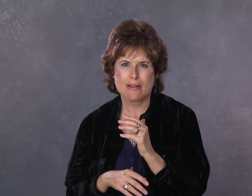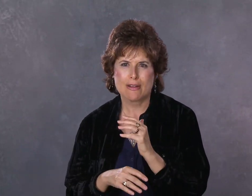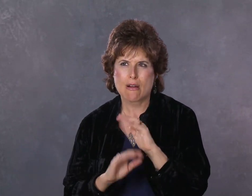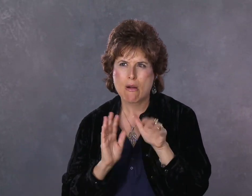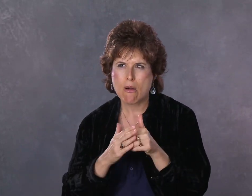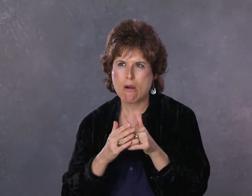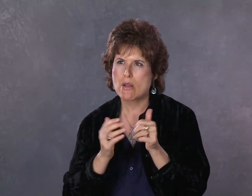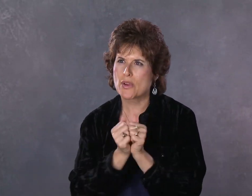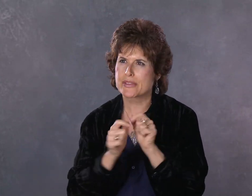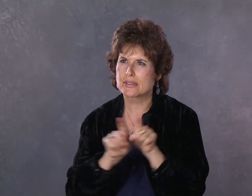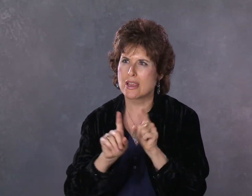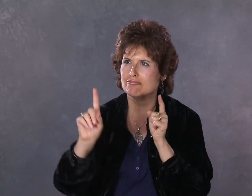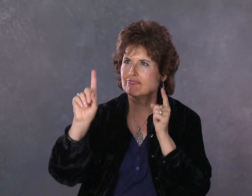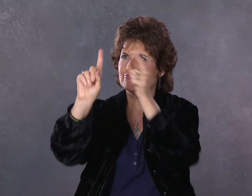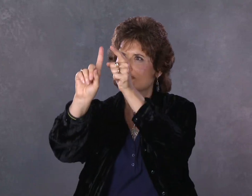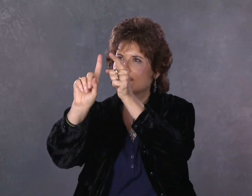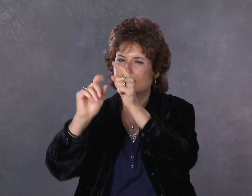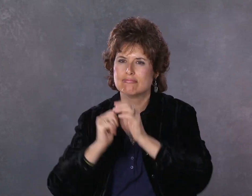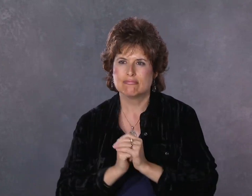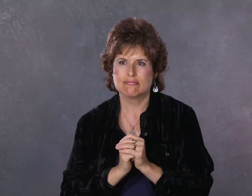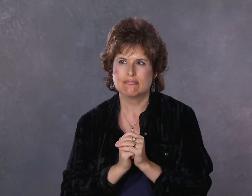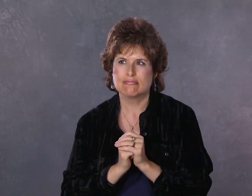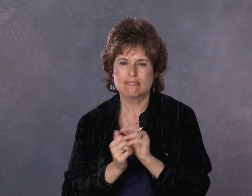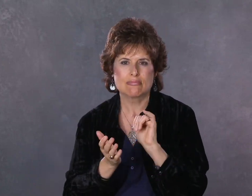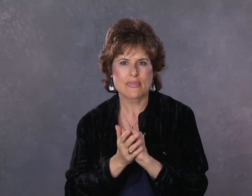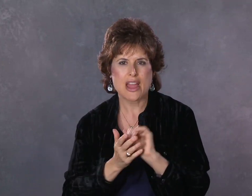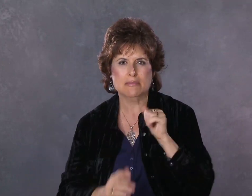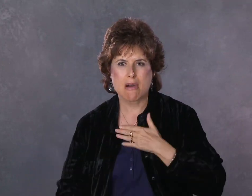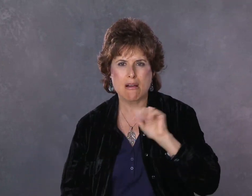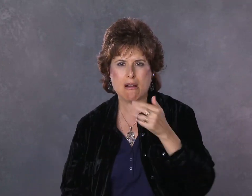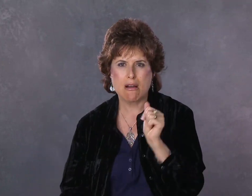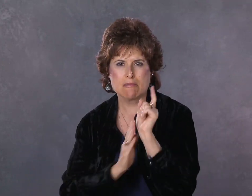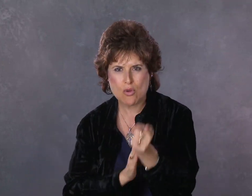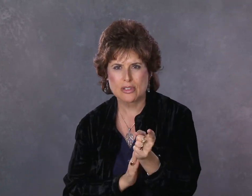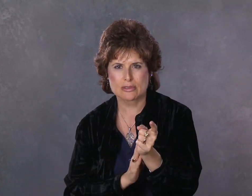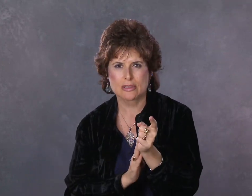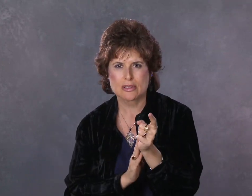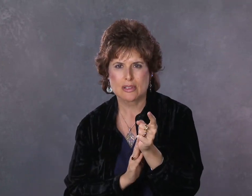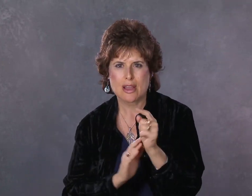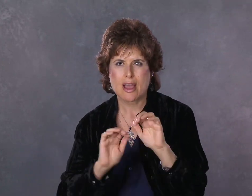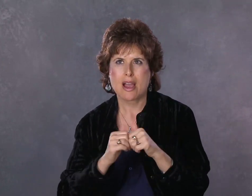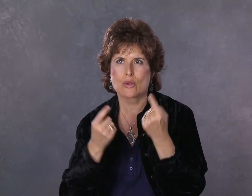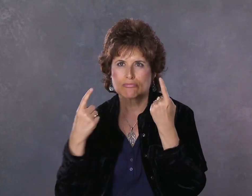with each other and we share the common goal and that is my aha moment.